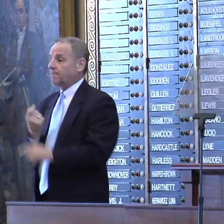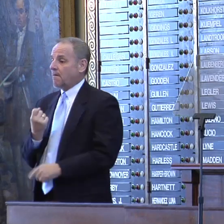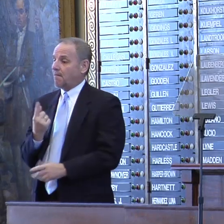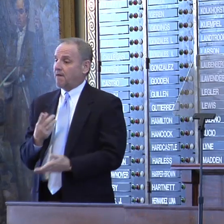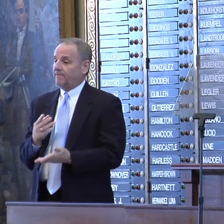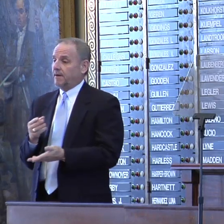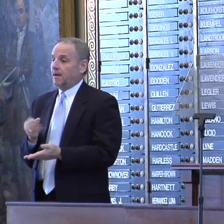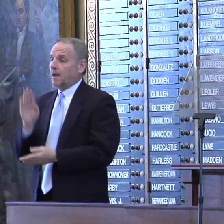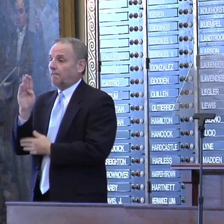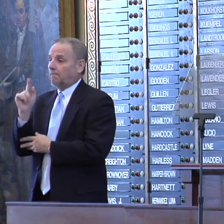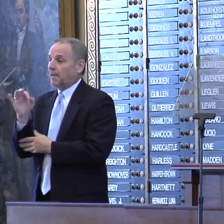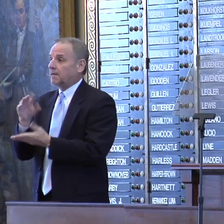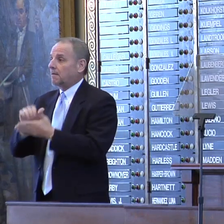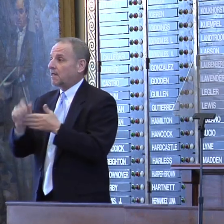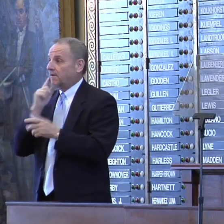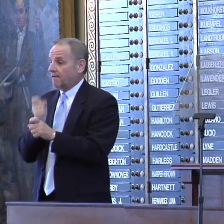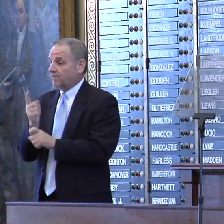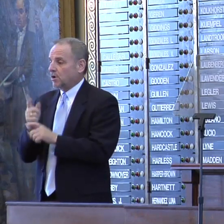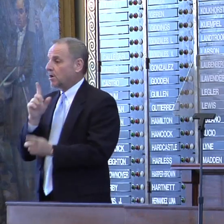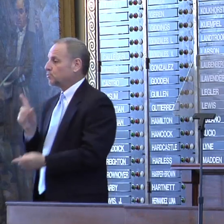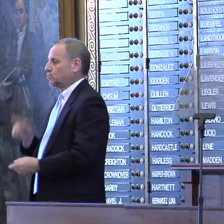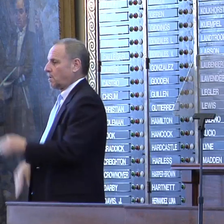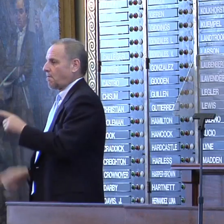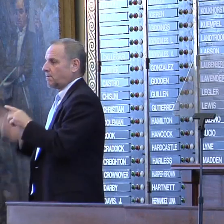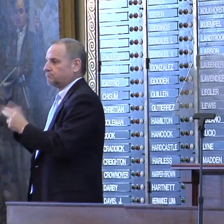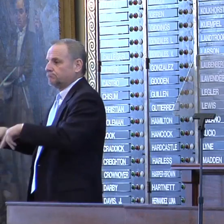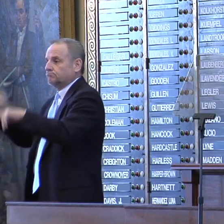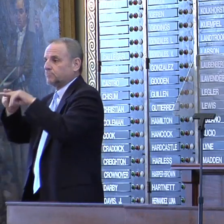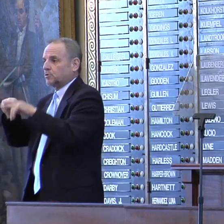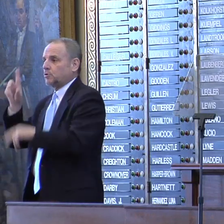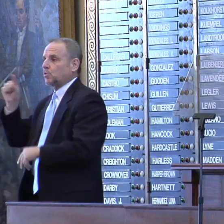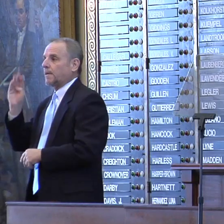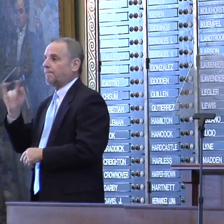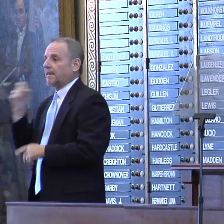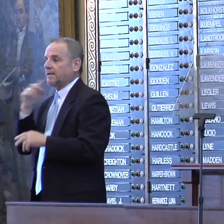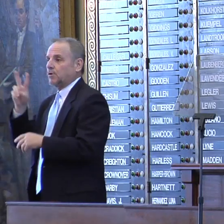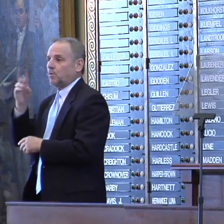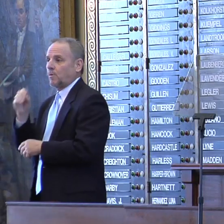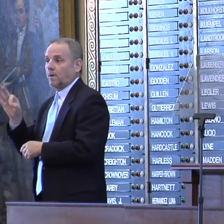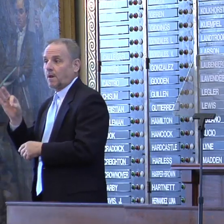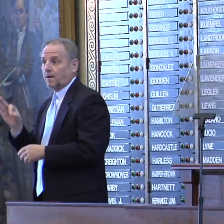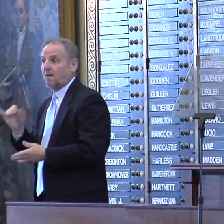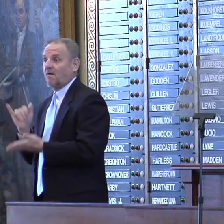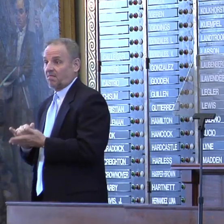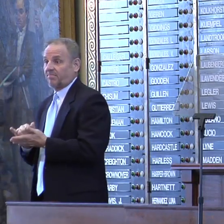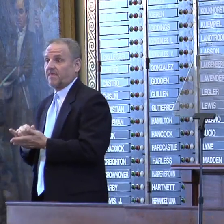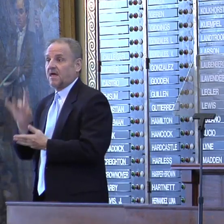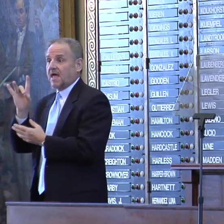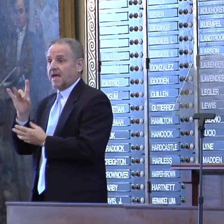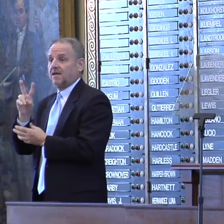billion per year to $20 billion in 2009. That's an